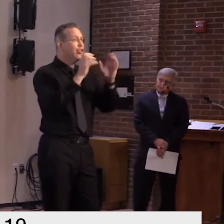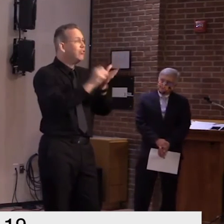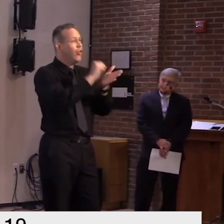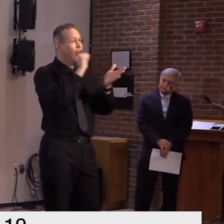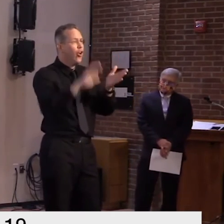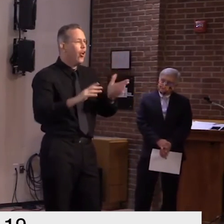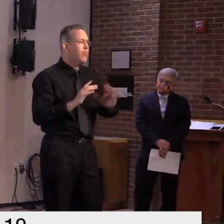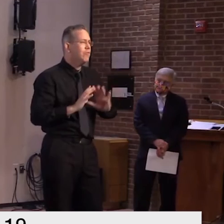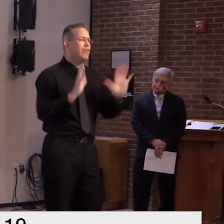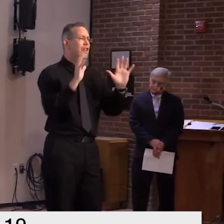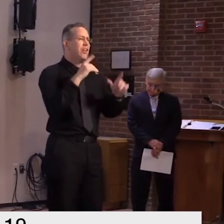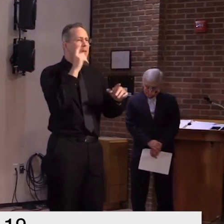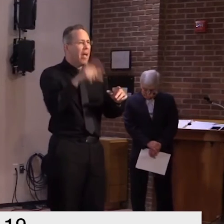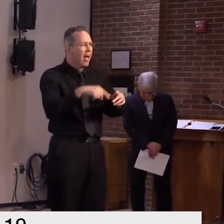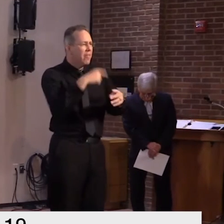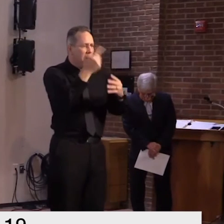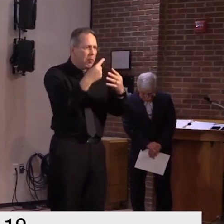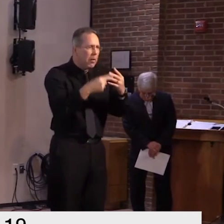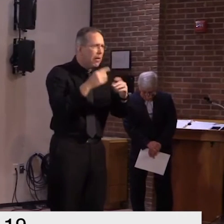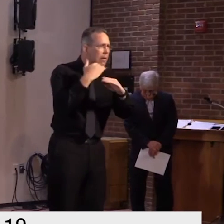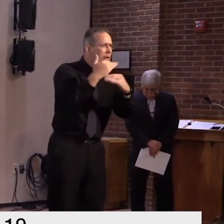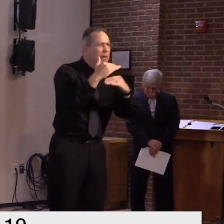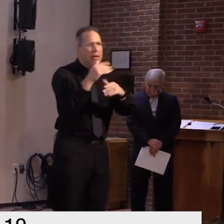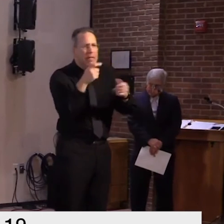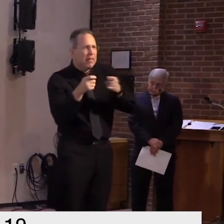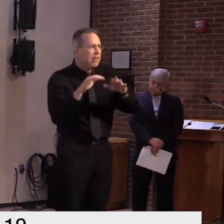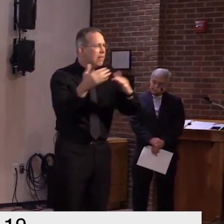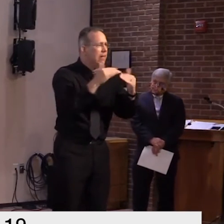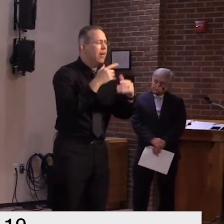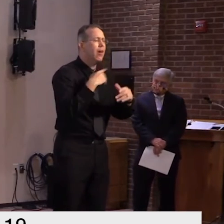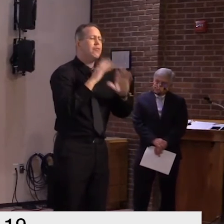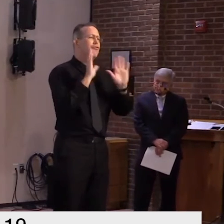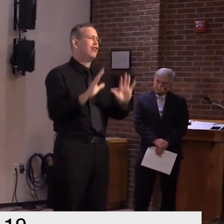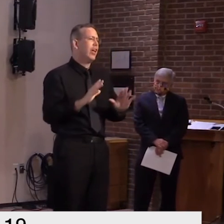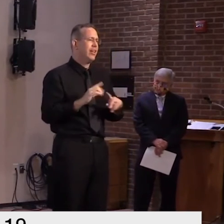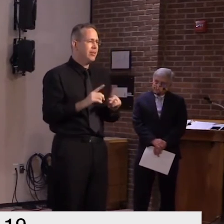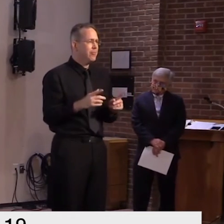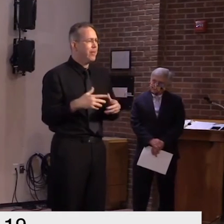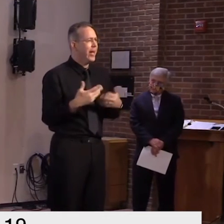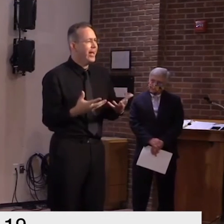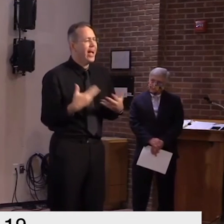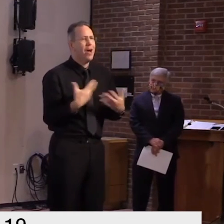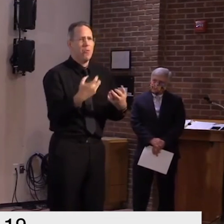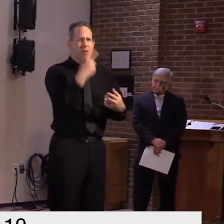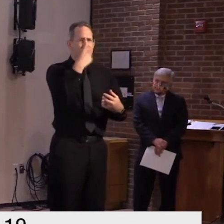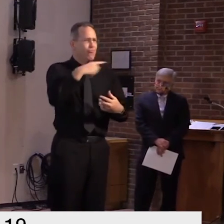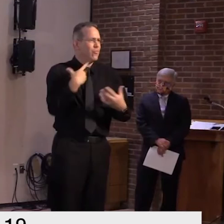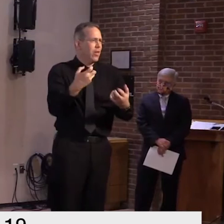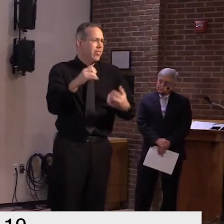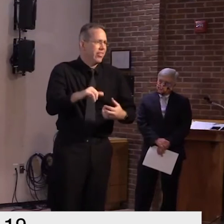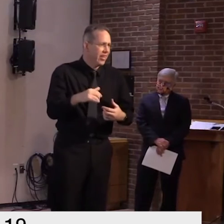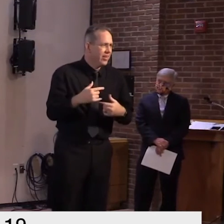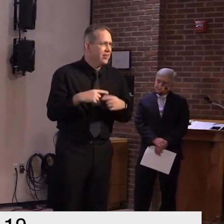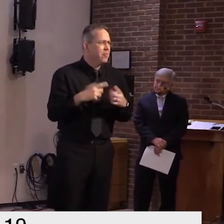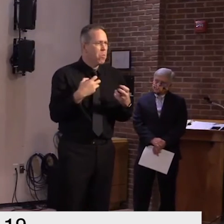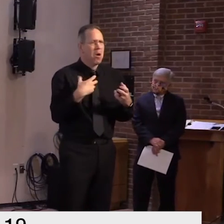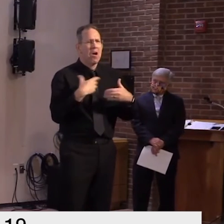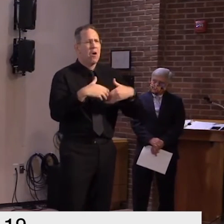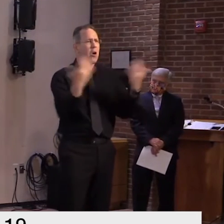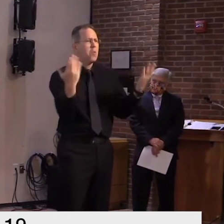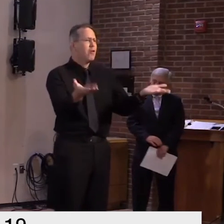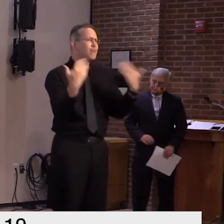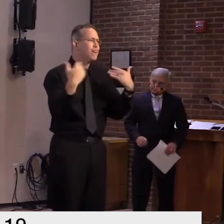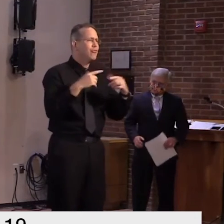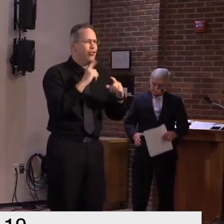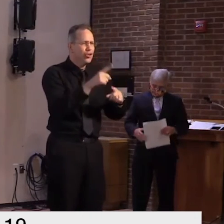back to somewhat uh normalcy and i you know every day uh we get closer to that when i i'm seeing the numbers and i i think i've